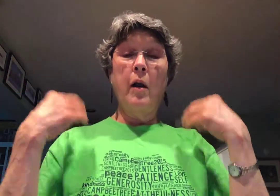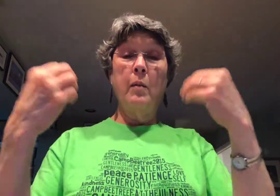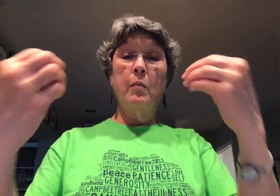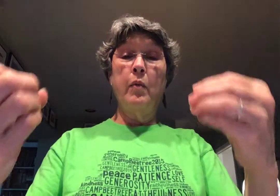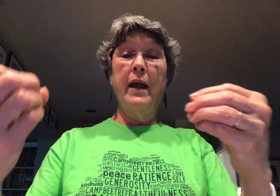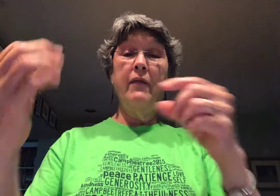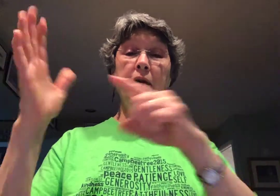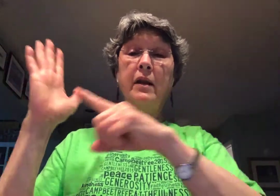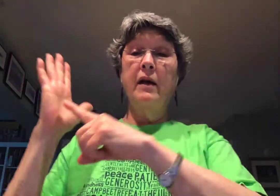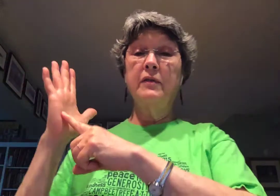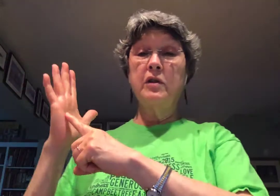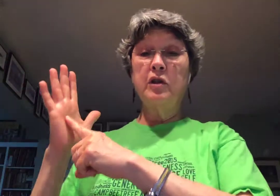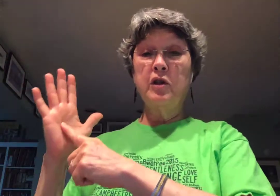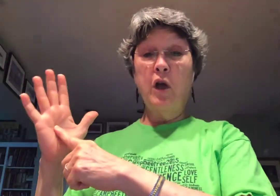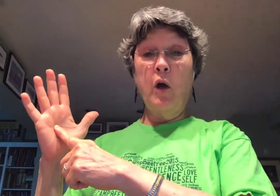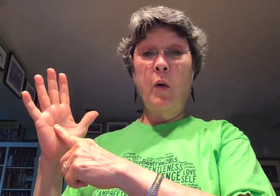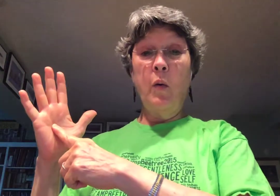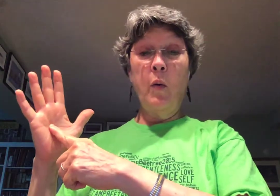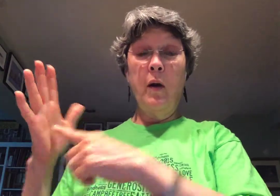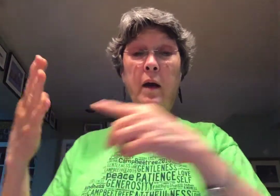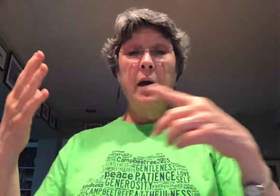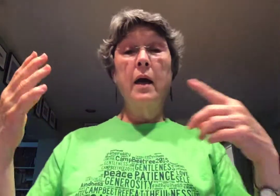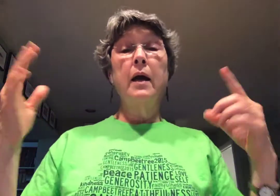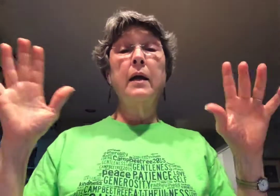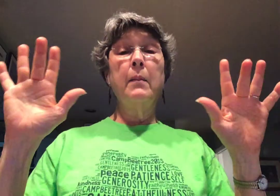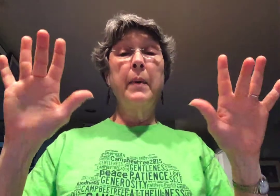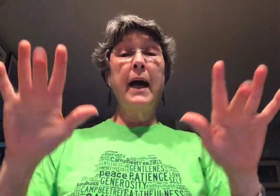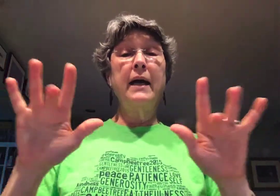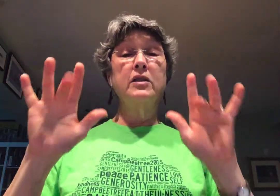brave enough to show compassion.